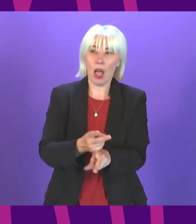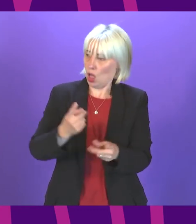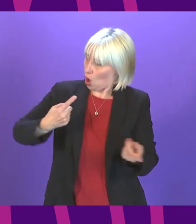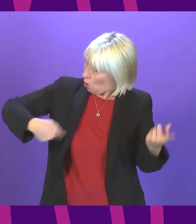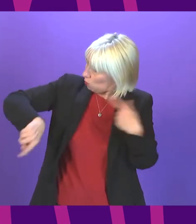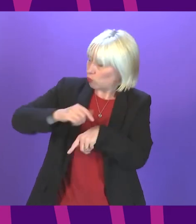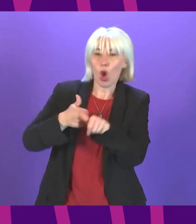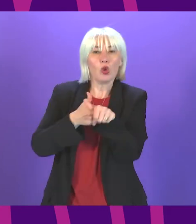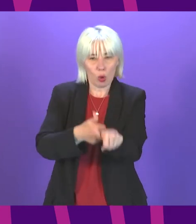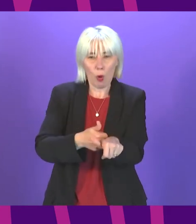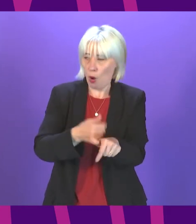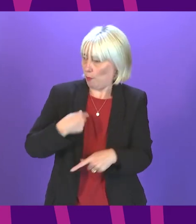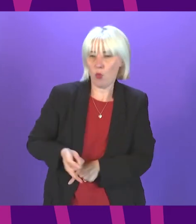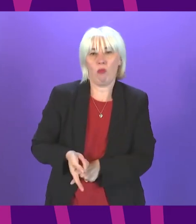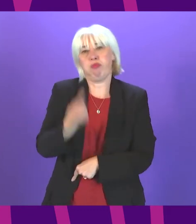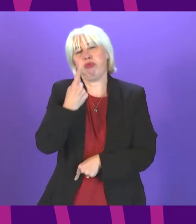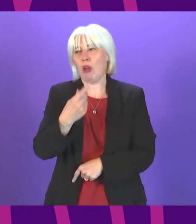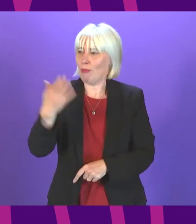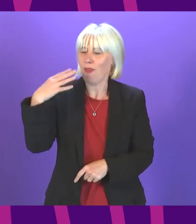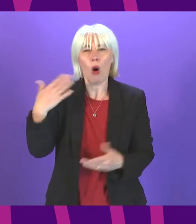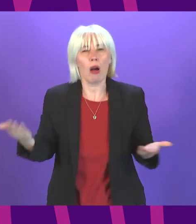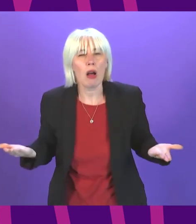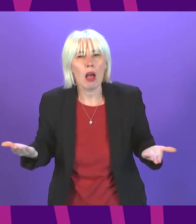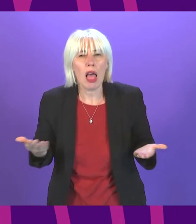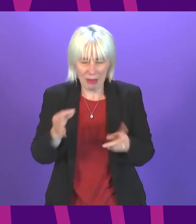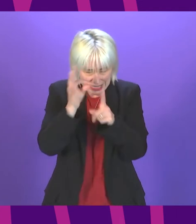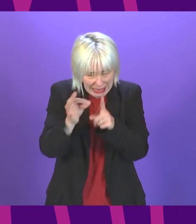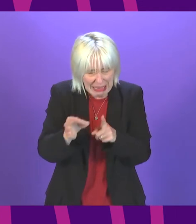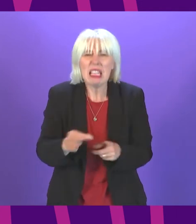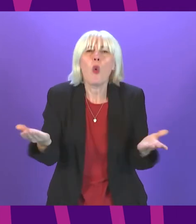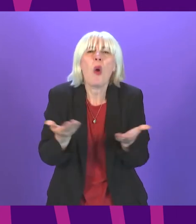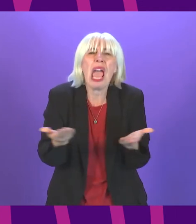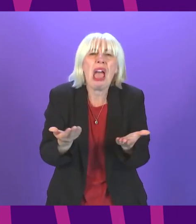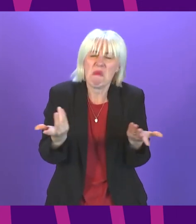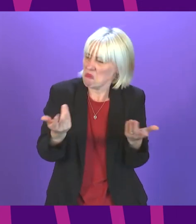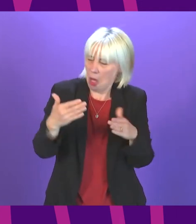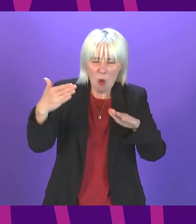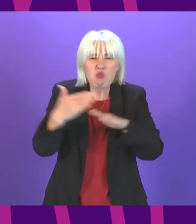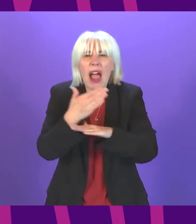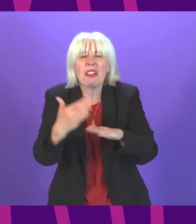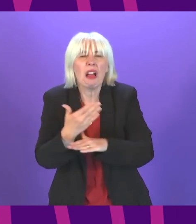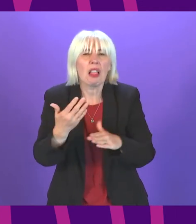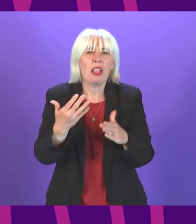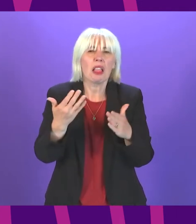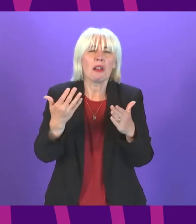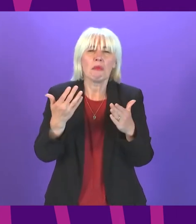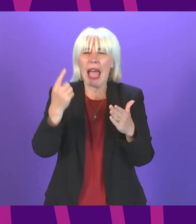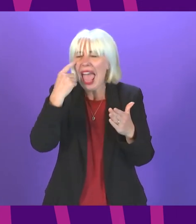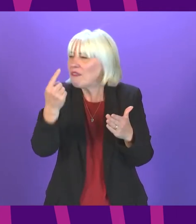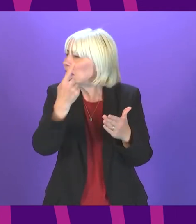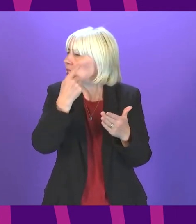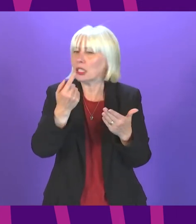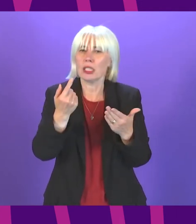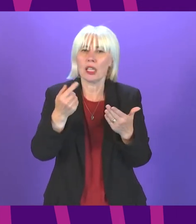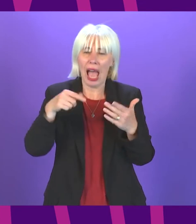support and called for but once again where is the detail where is the practical evidence based